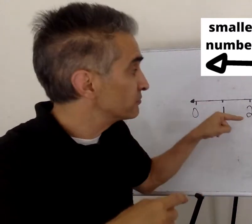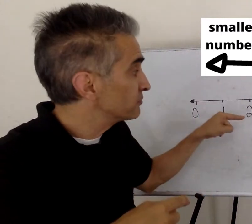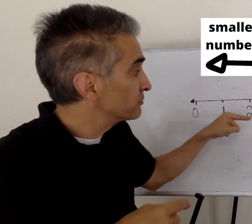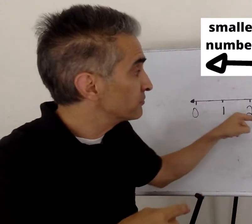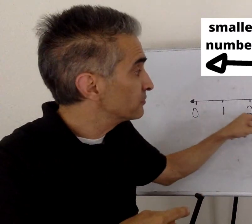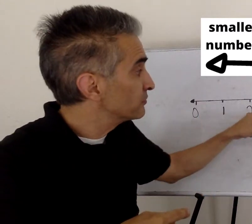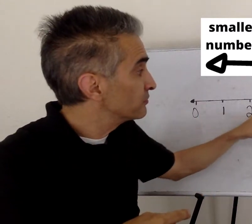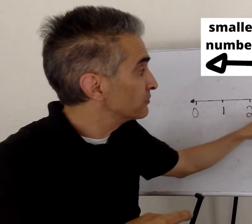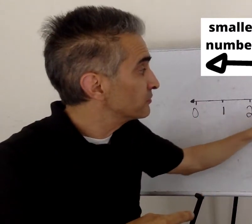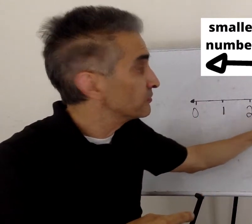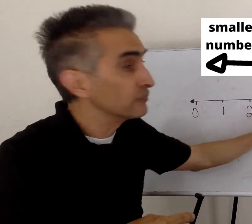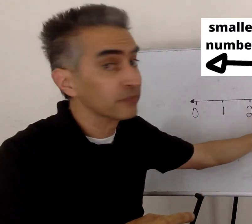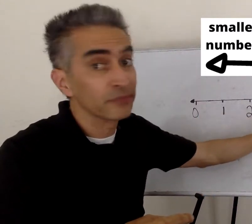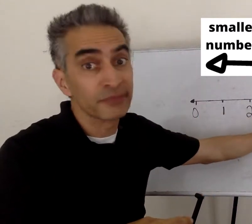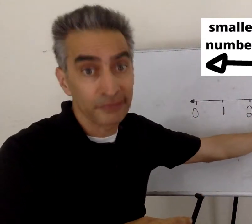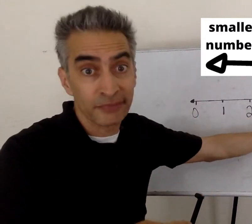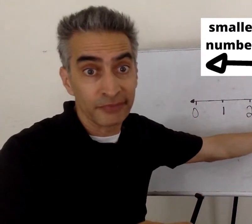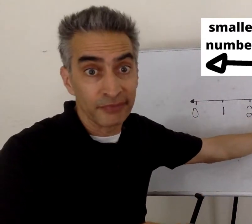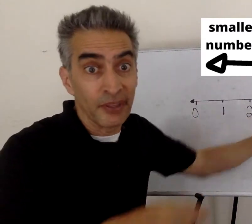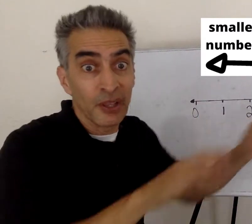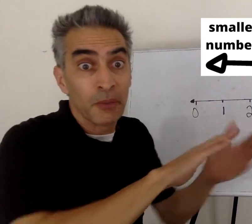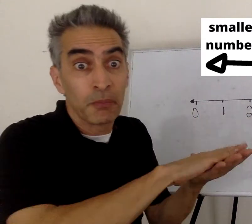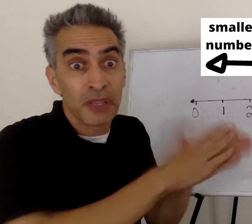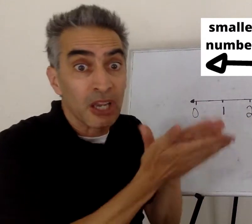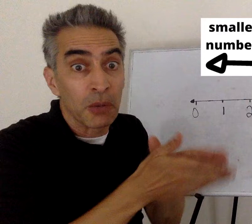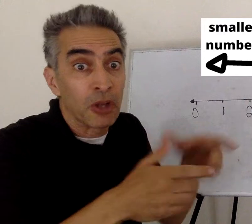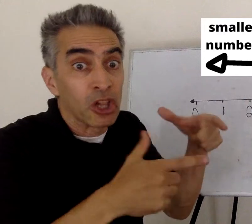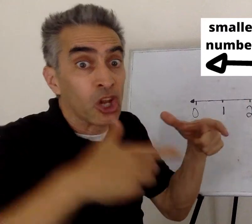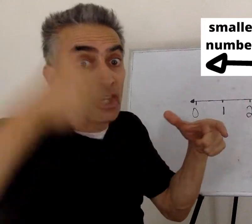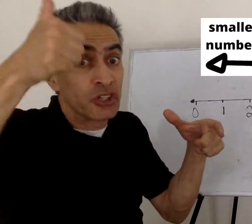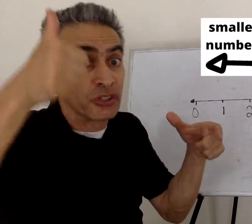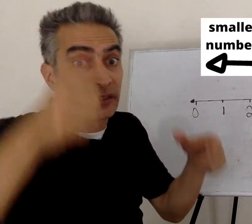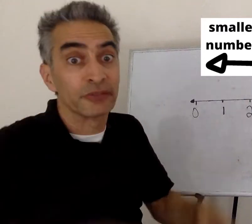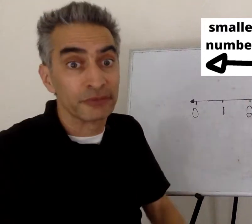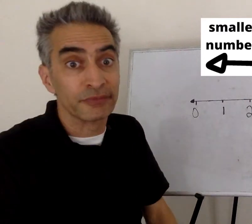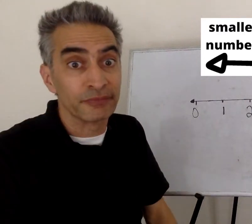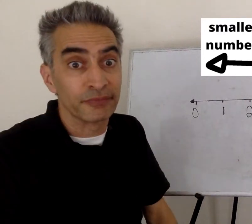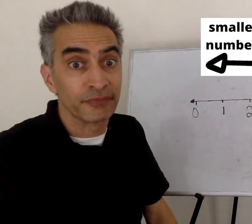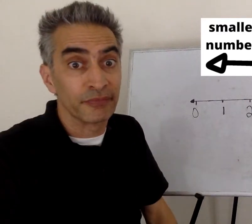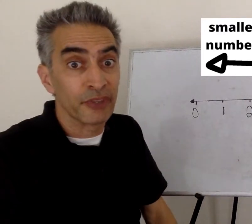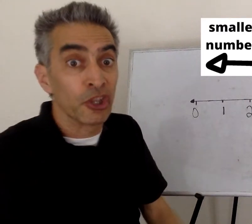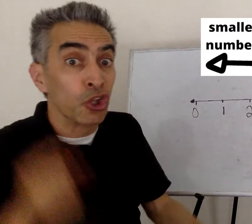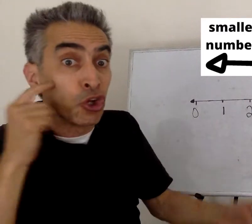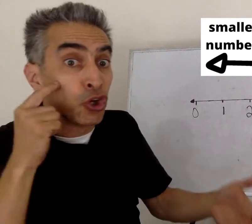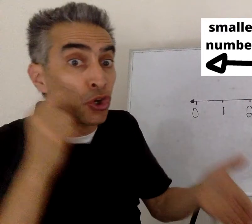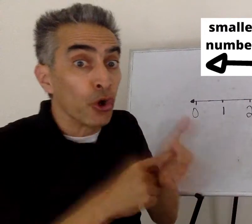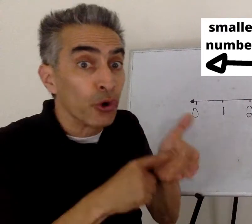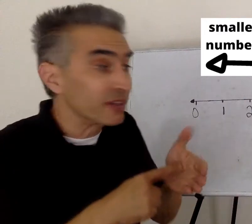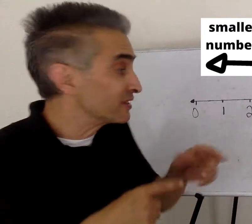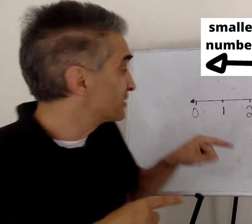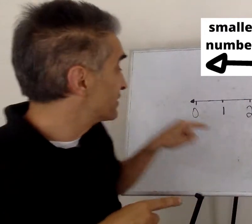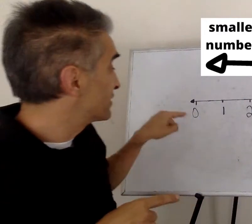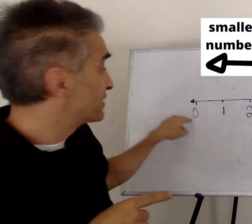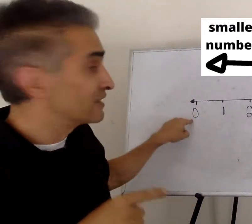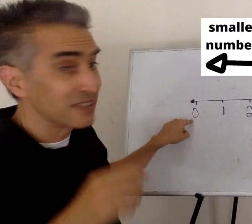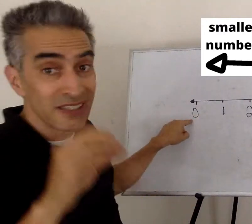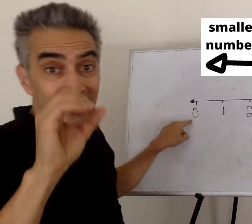as we move to the right and they become larger. Notice that this